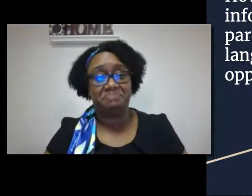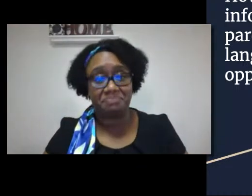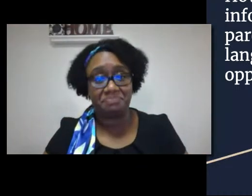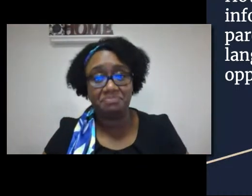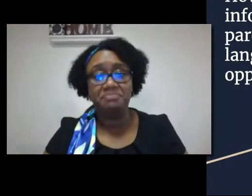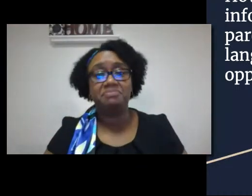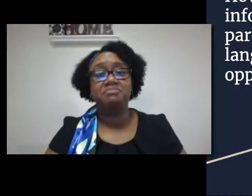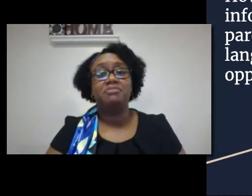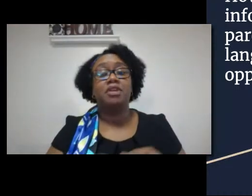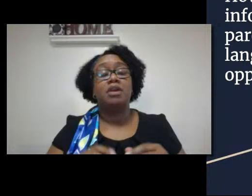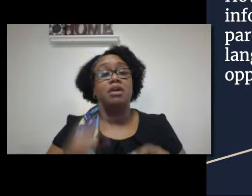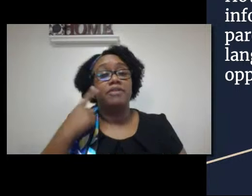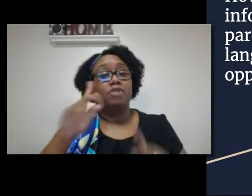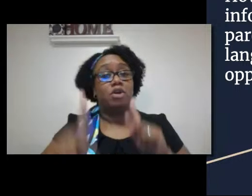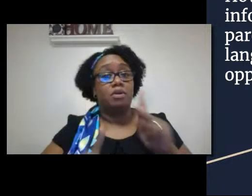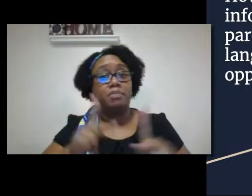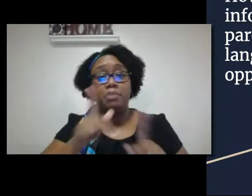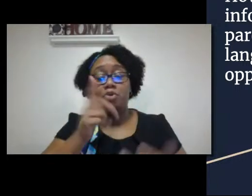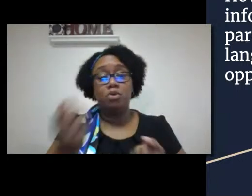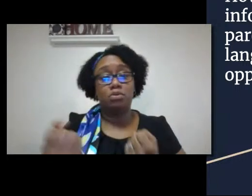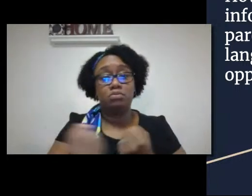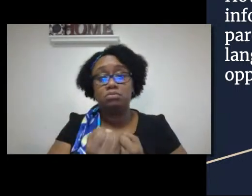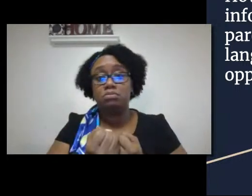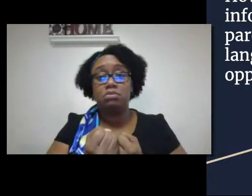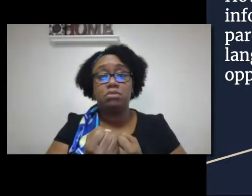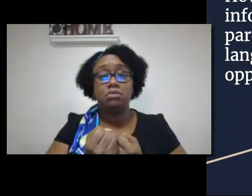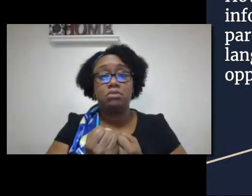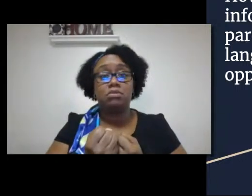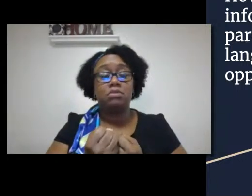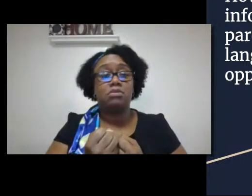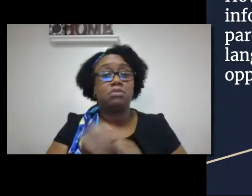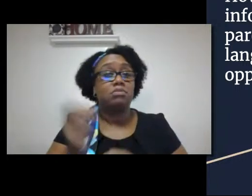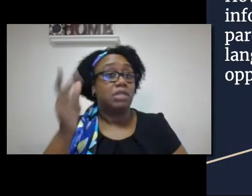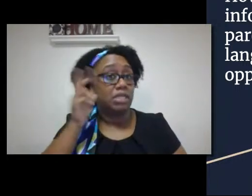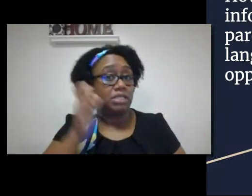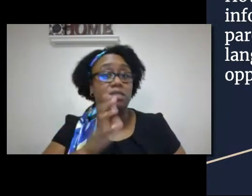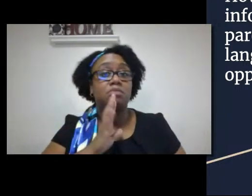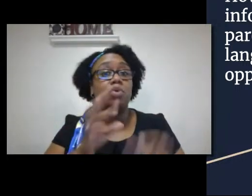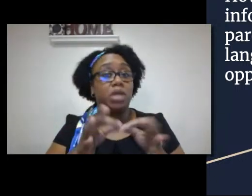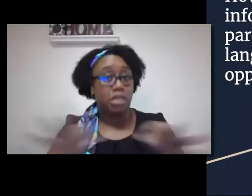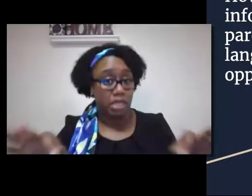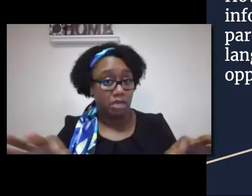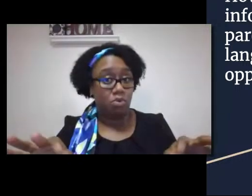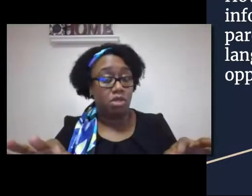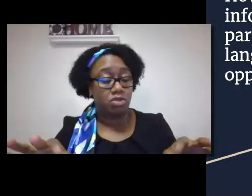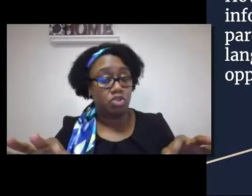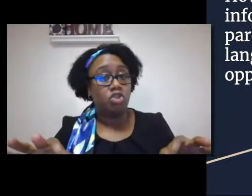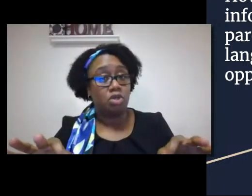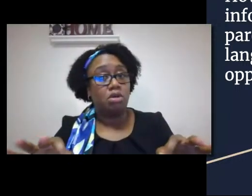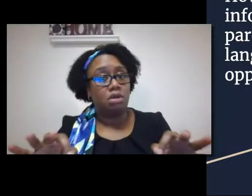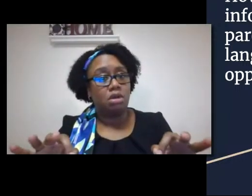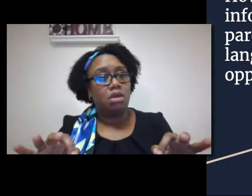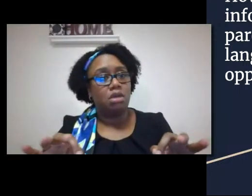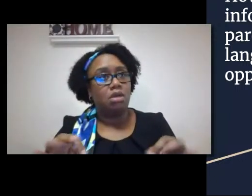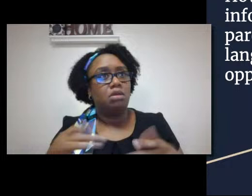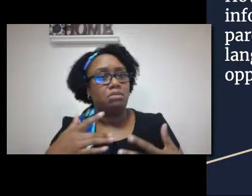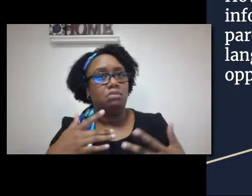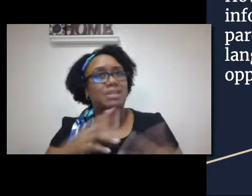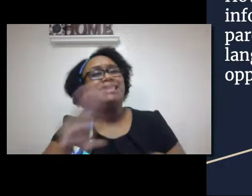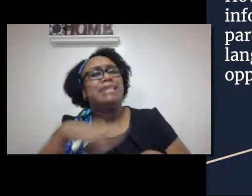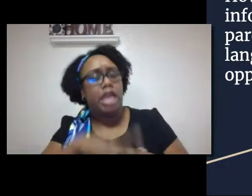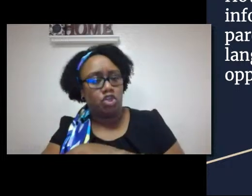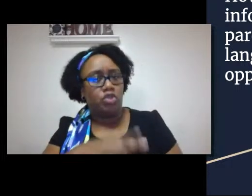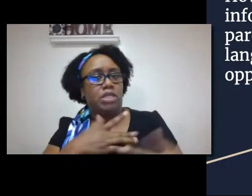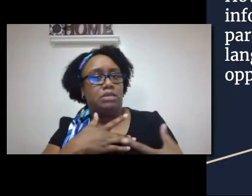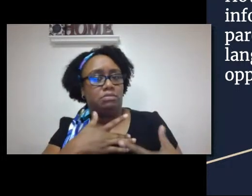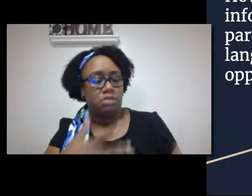When we talk about language opportunities for deaf children, people who